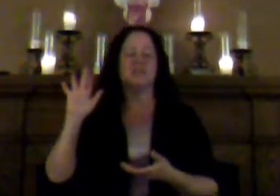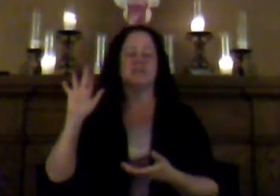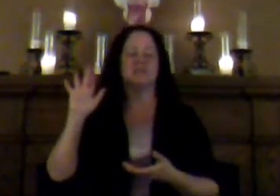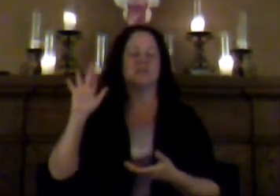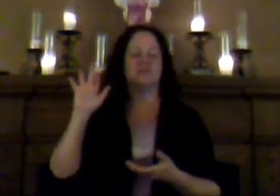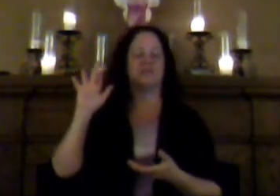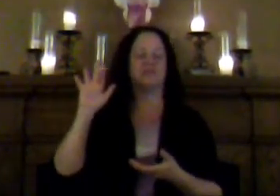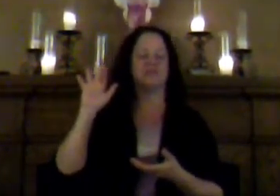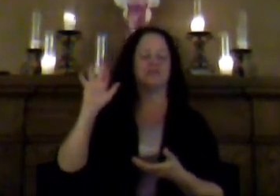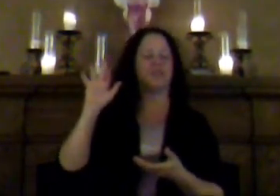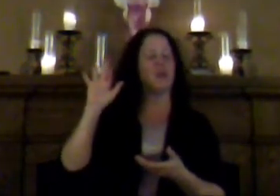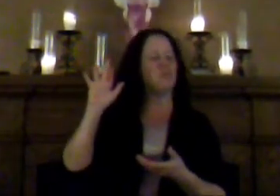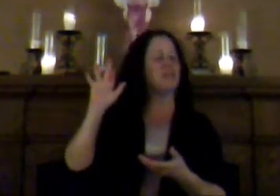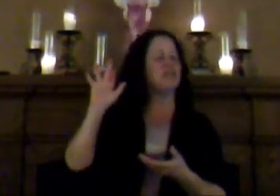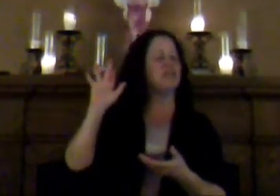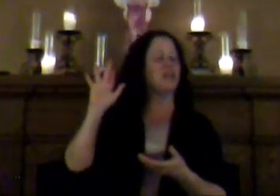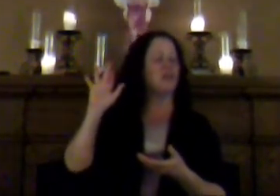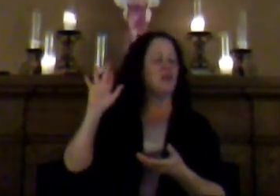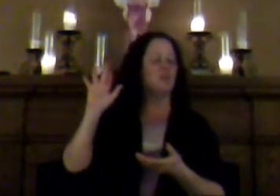not willing to let go.